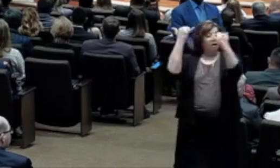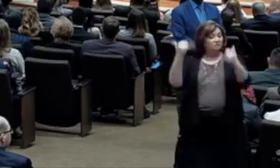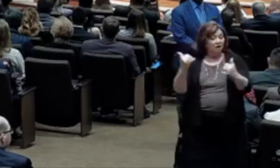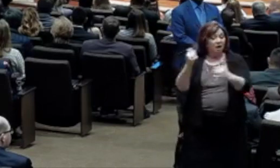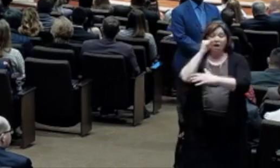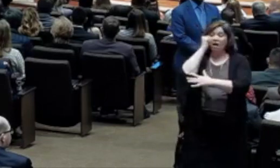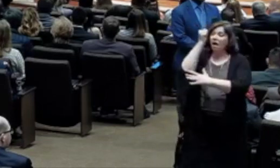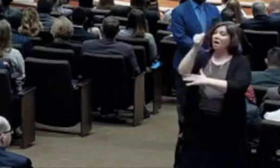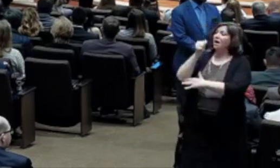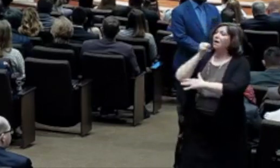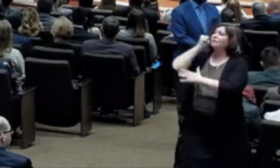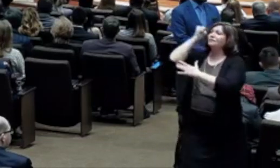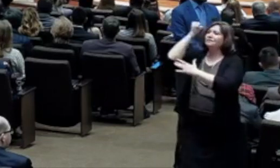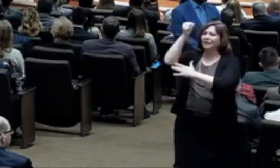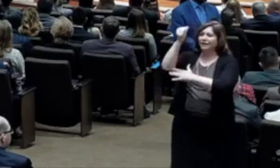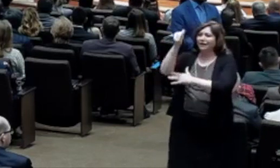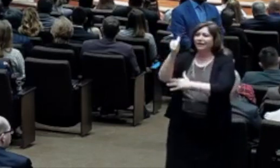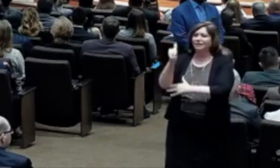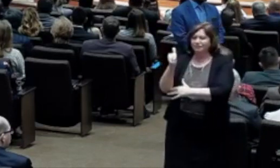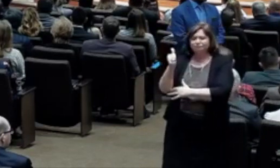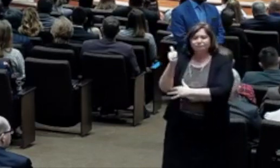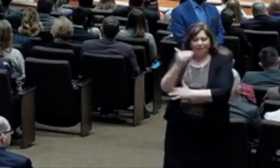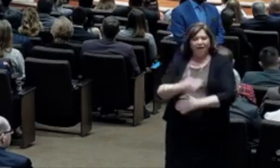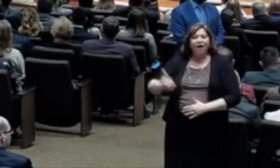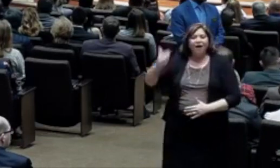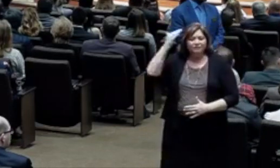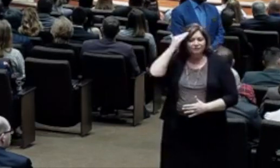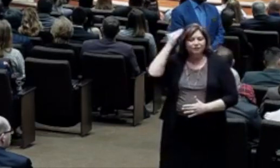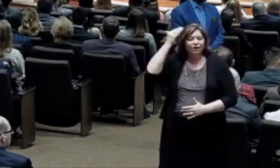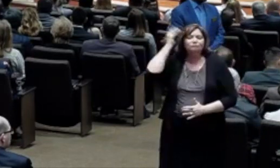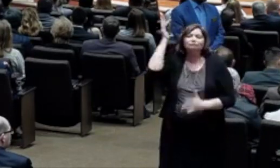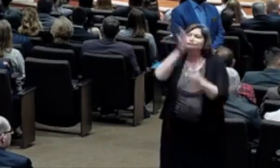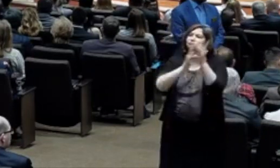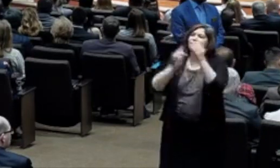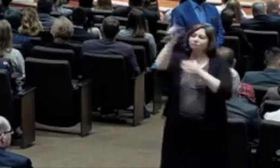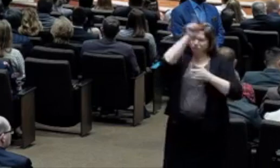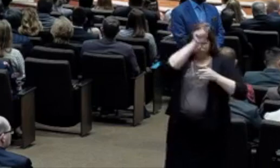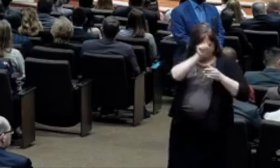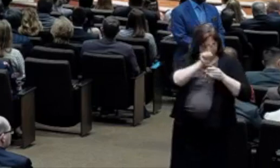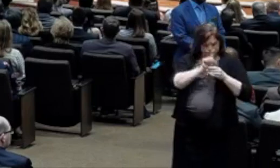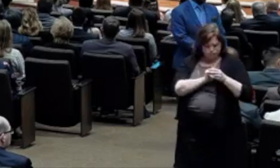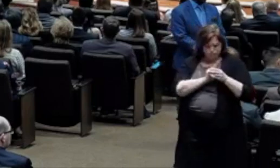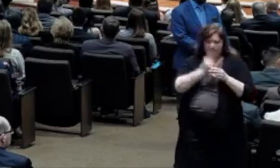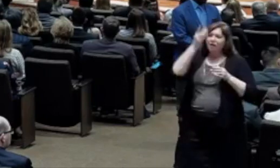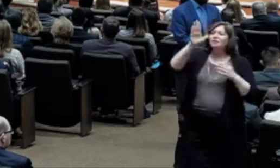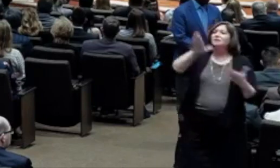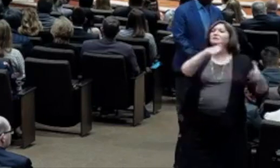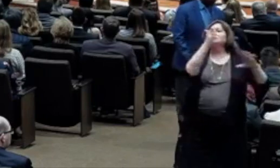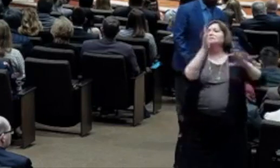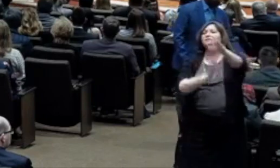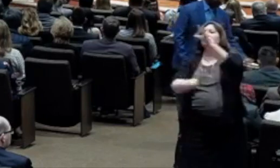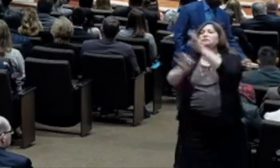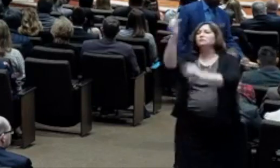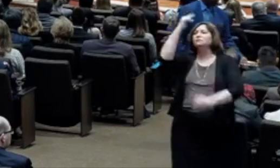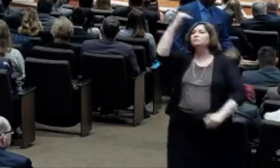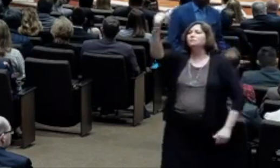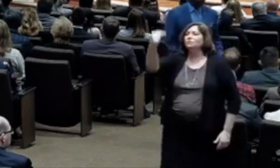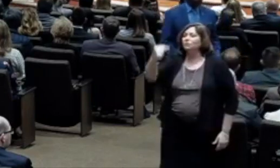kings died in my place. Each day I stand set free from